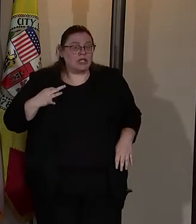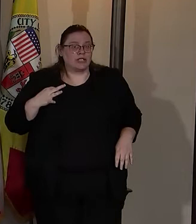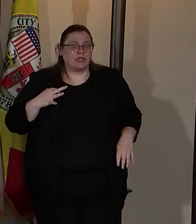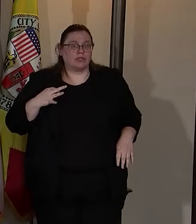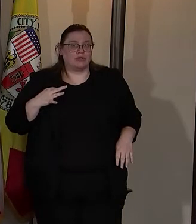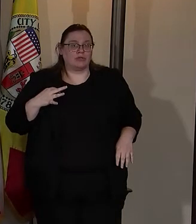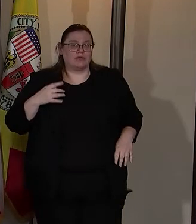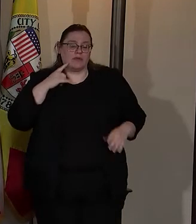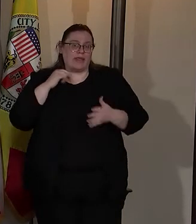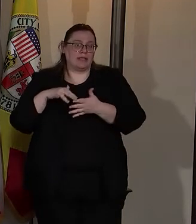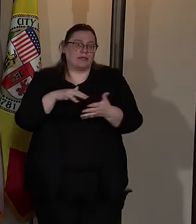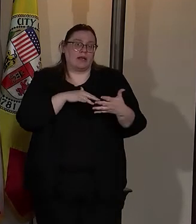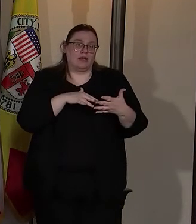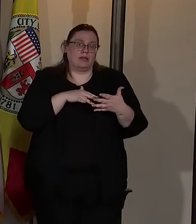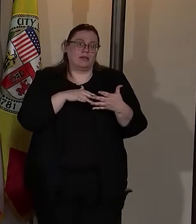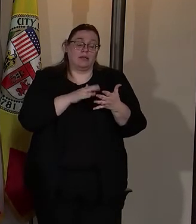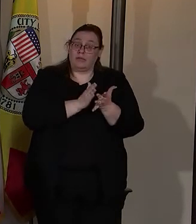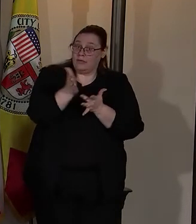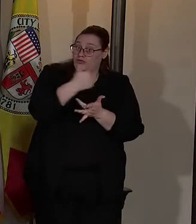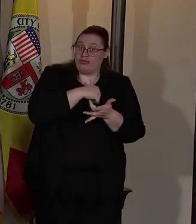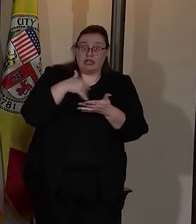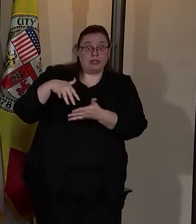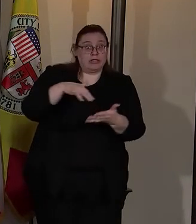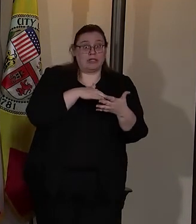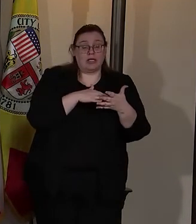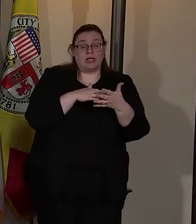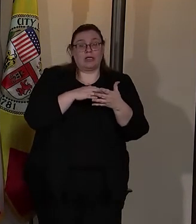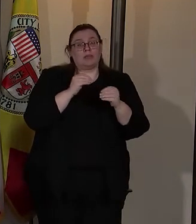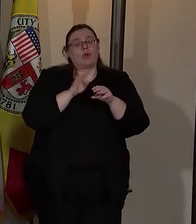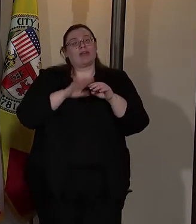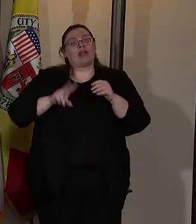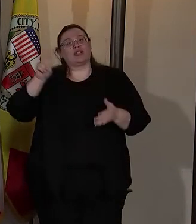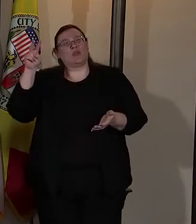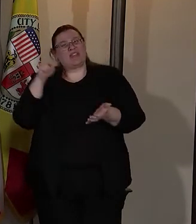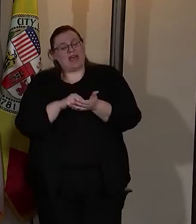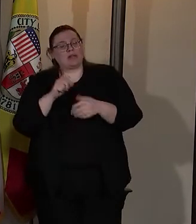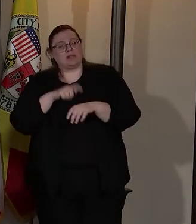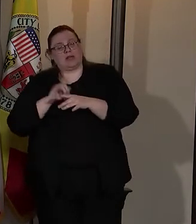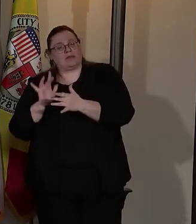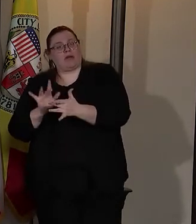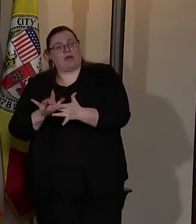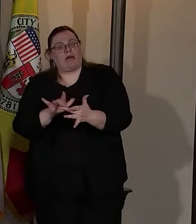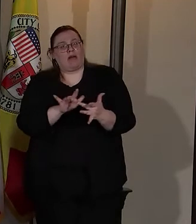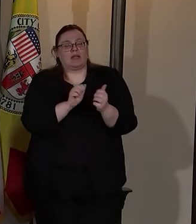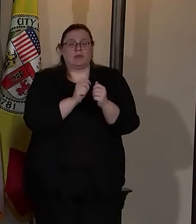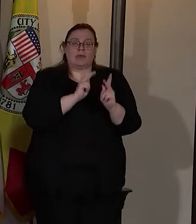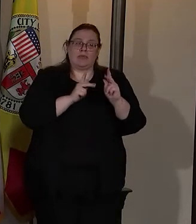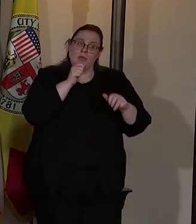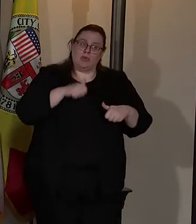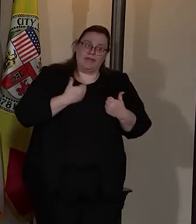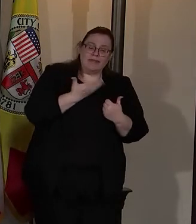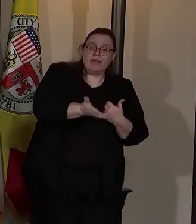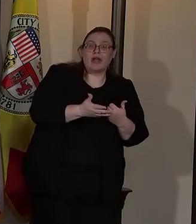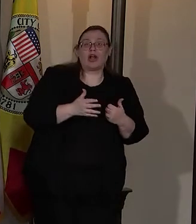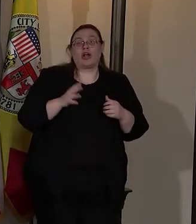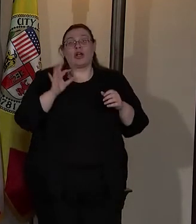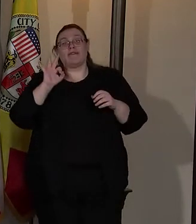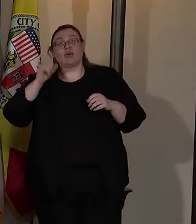this study. It is a rigorous study, over 2,000 contacts with residents, focus groups,